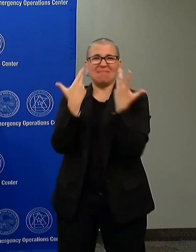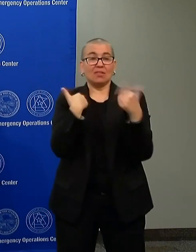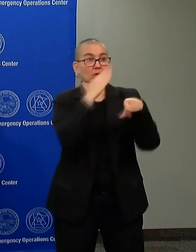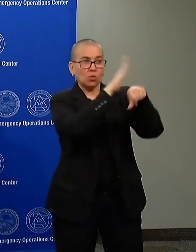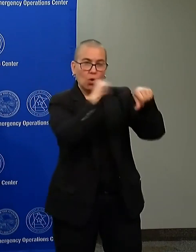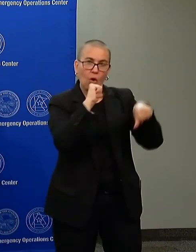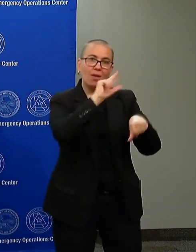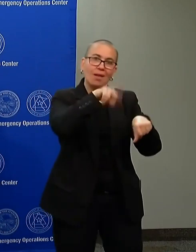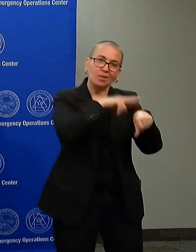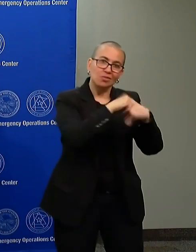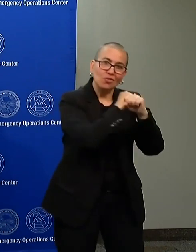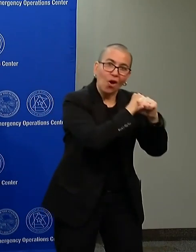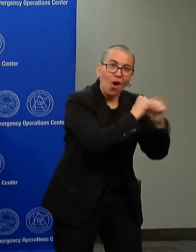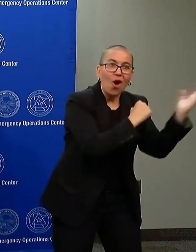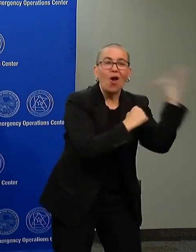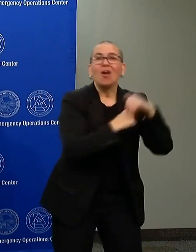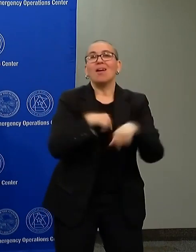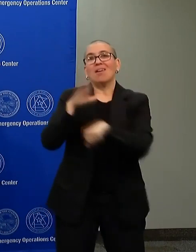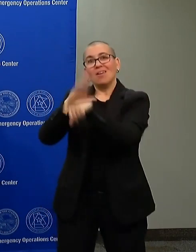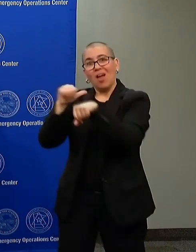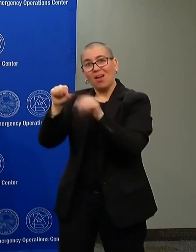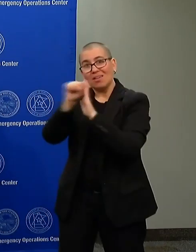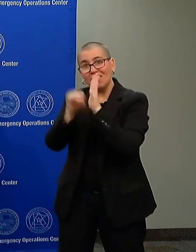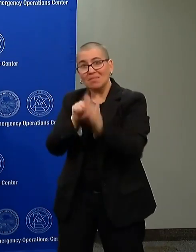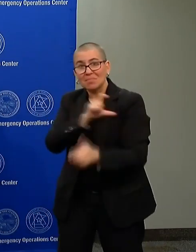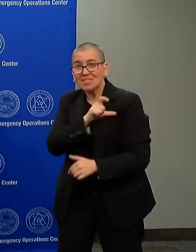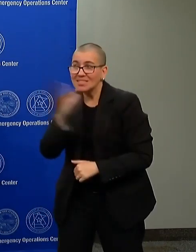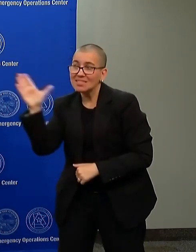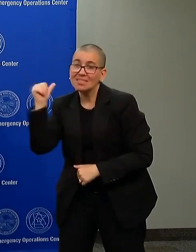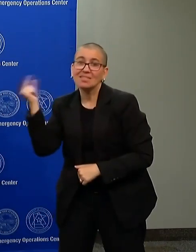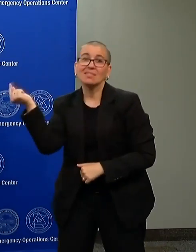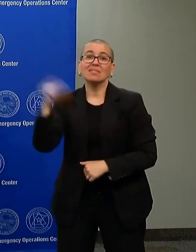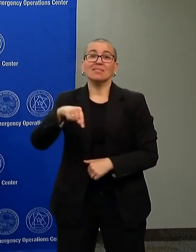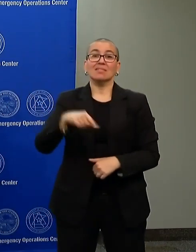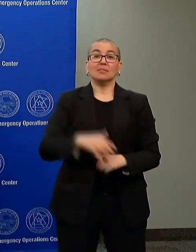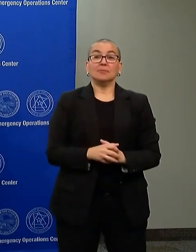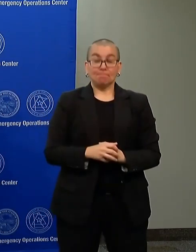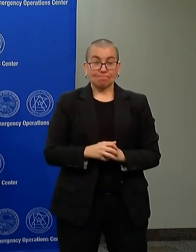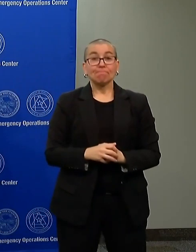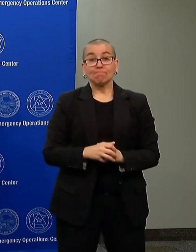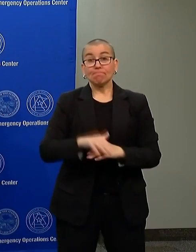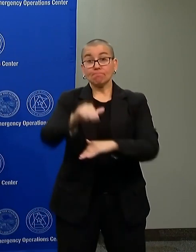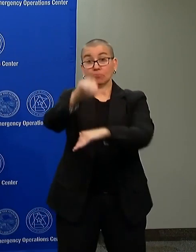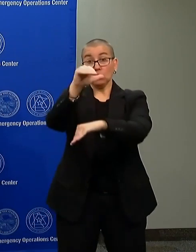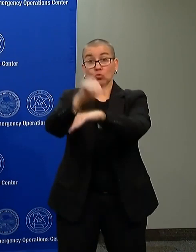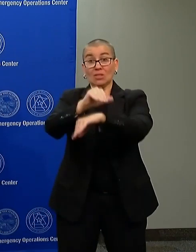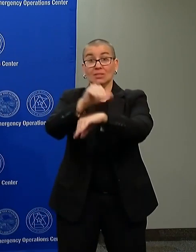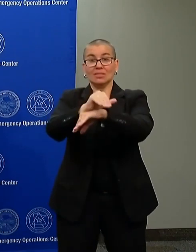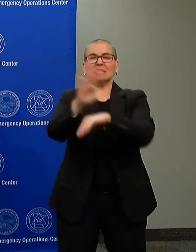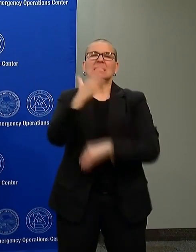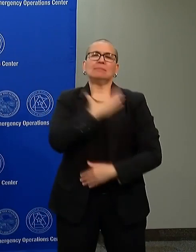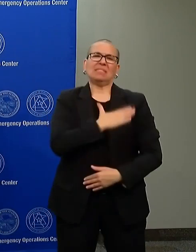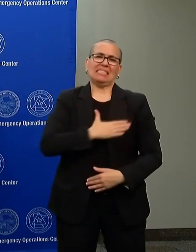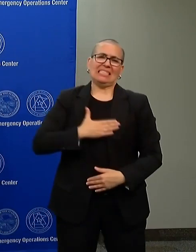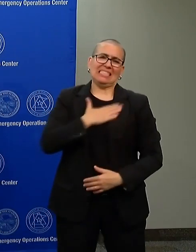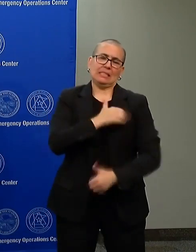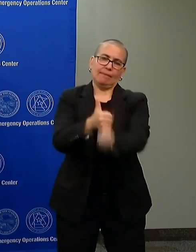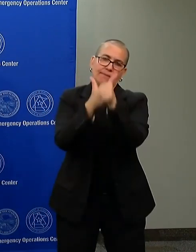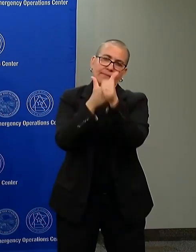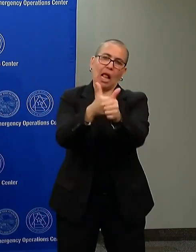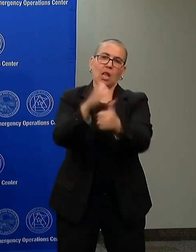contingent right now. And so tonight, yes, most definitely abide by the curfew will need everybody complying.